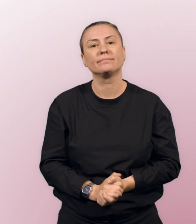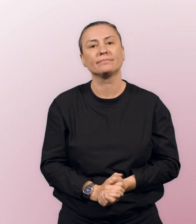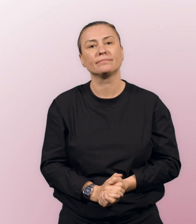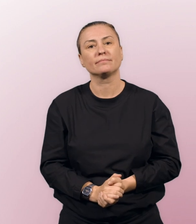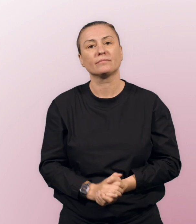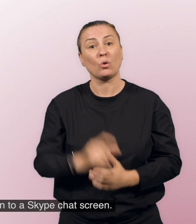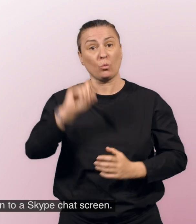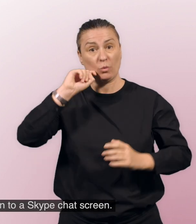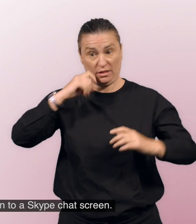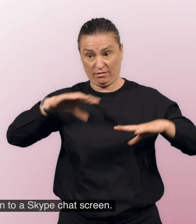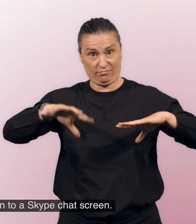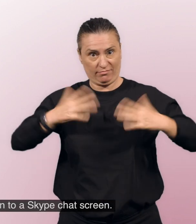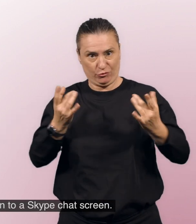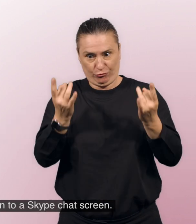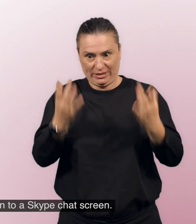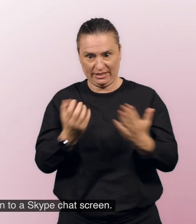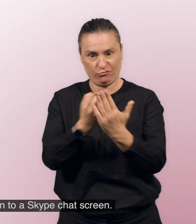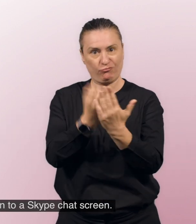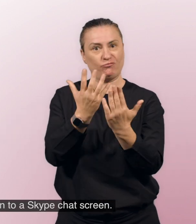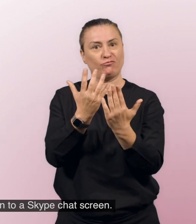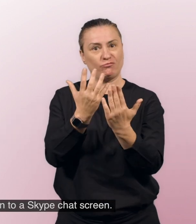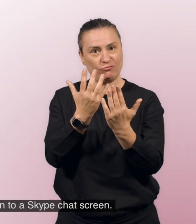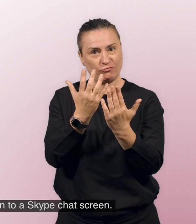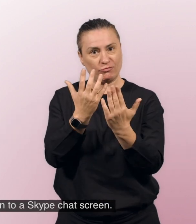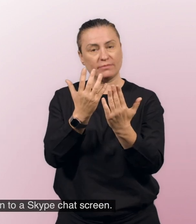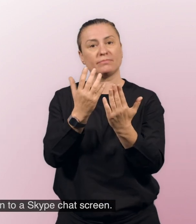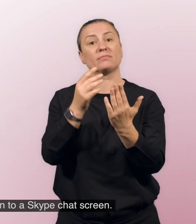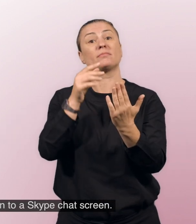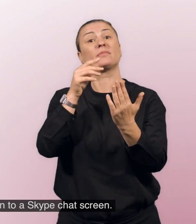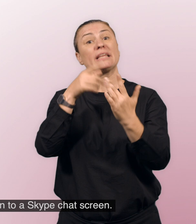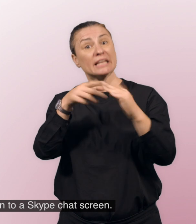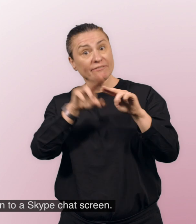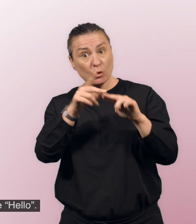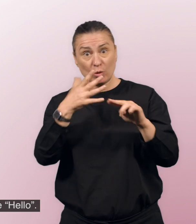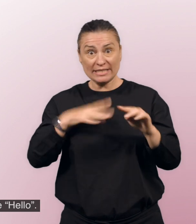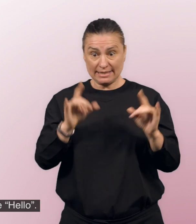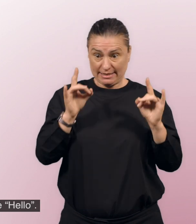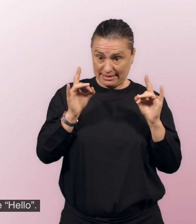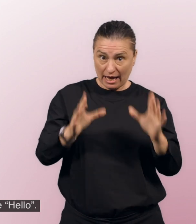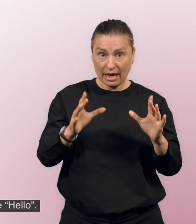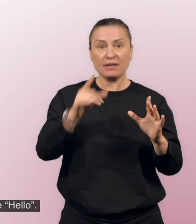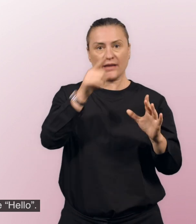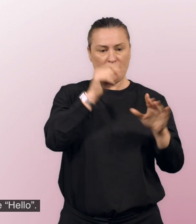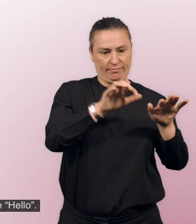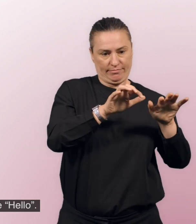You will be automatically taken to a Skype chat screen. To start, type Hello.